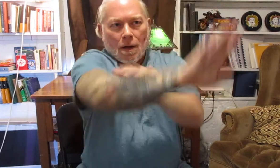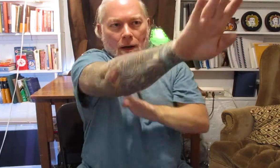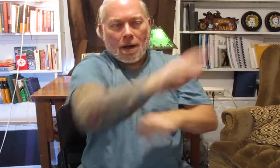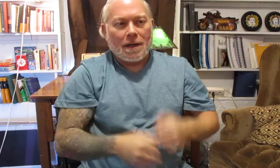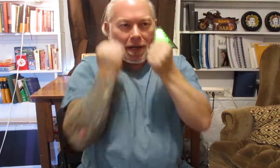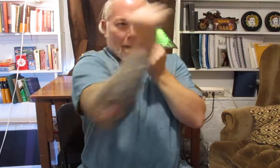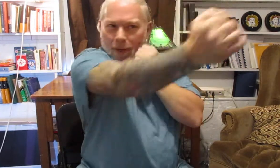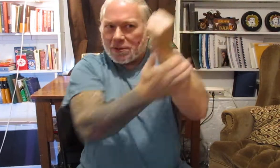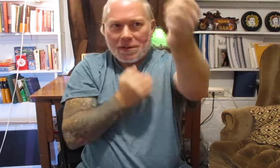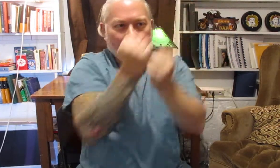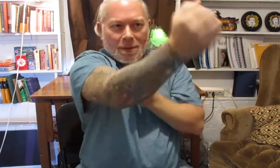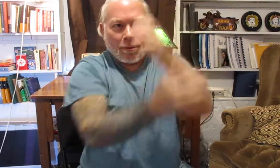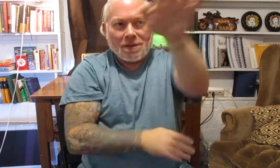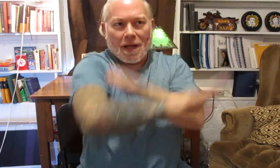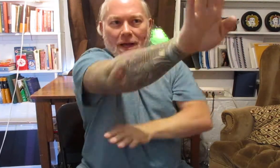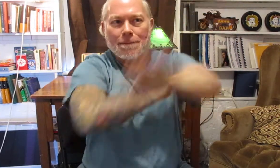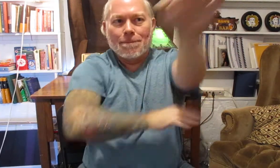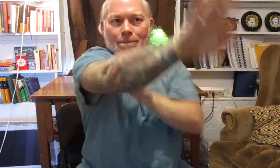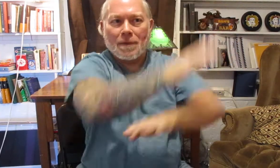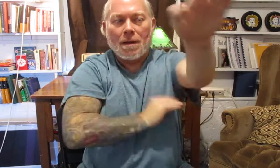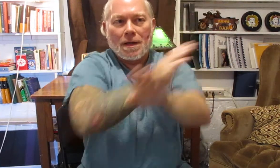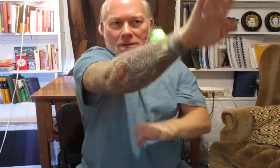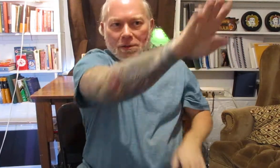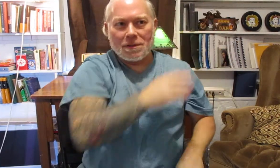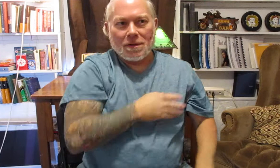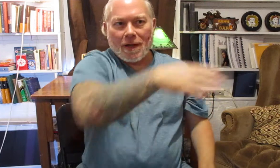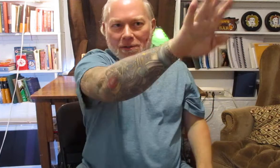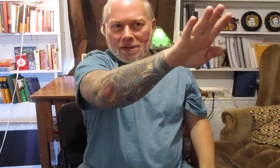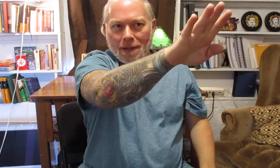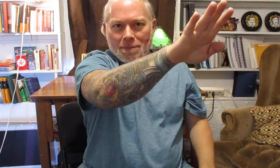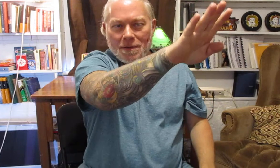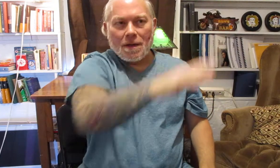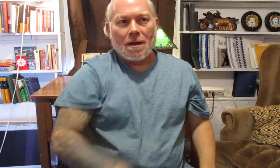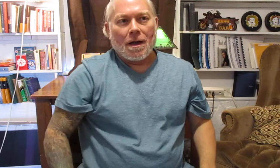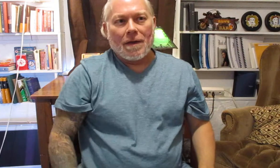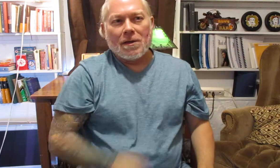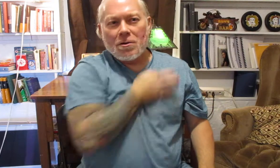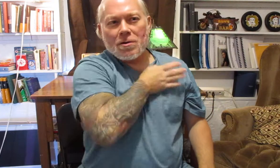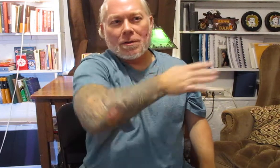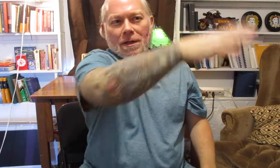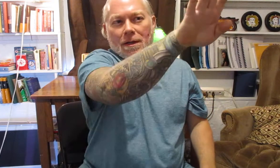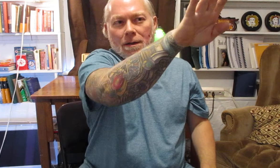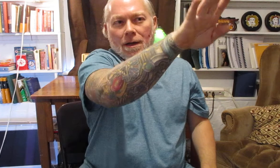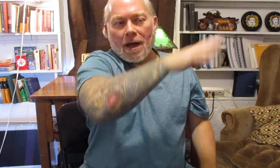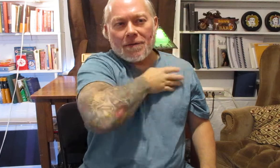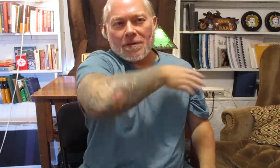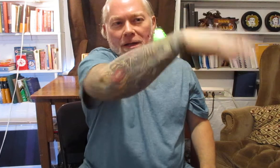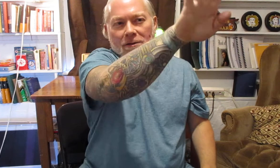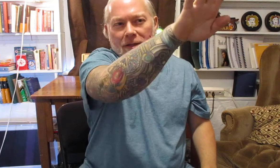any kind of punches coming towards the head it's used to intercept and then usually after the intercept